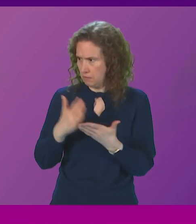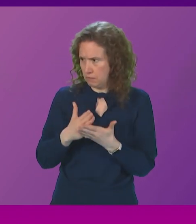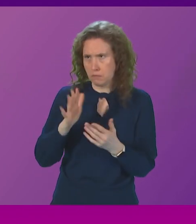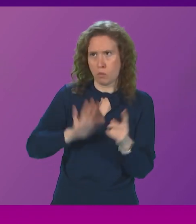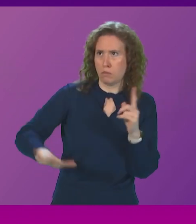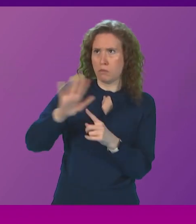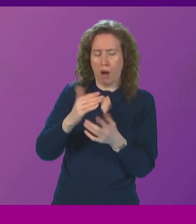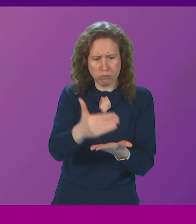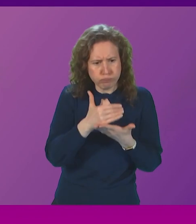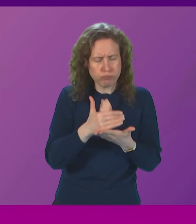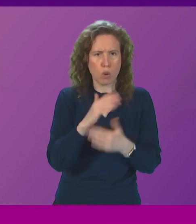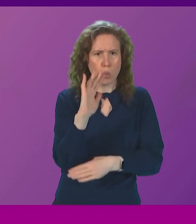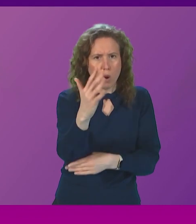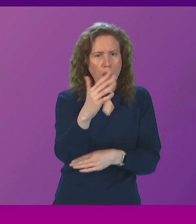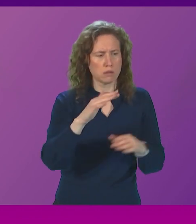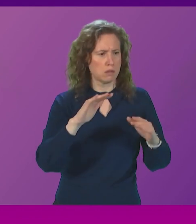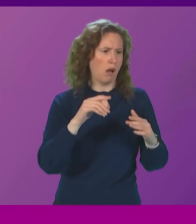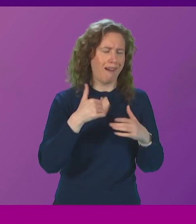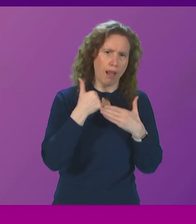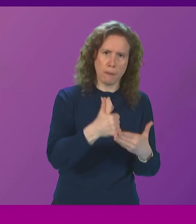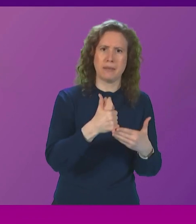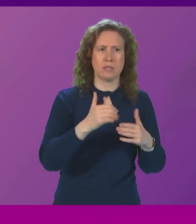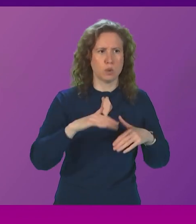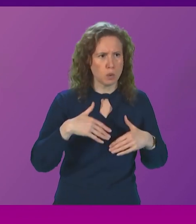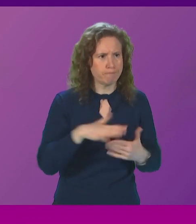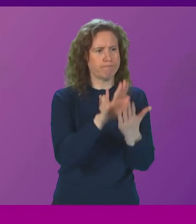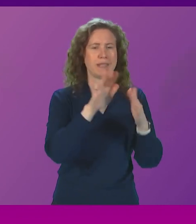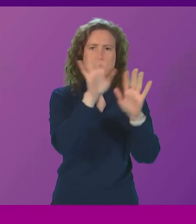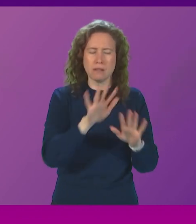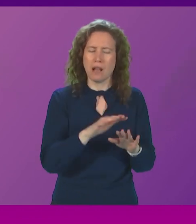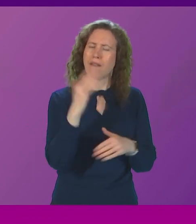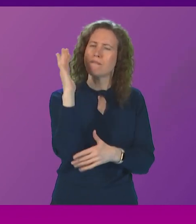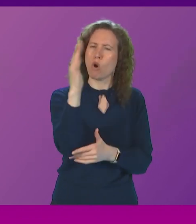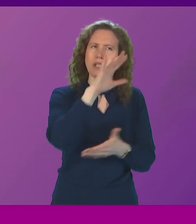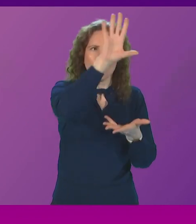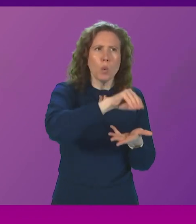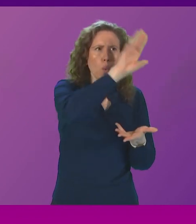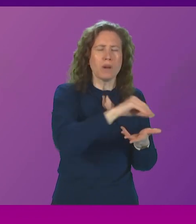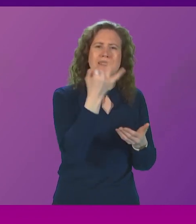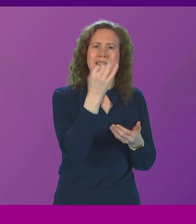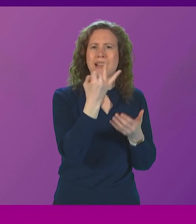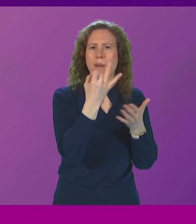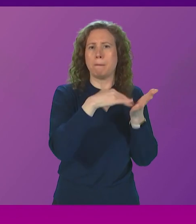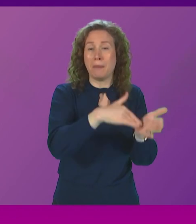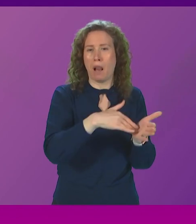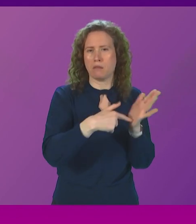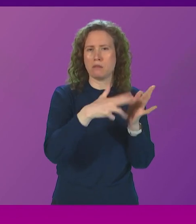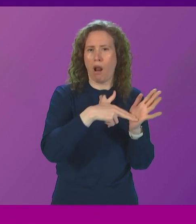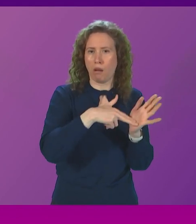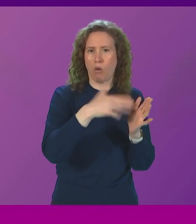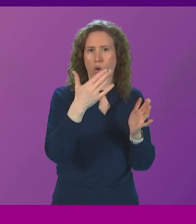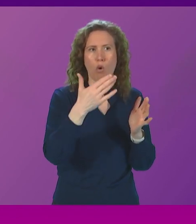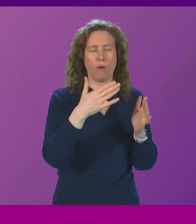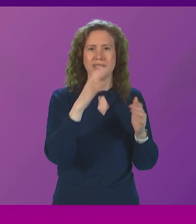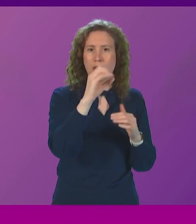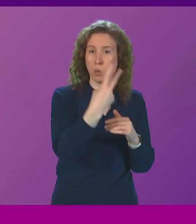woodlands and forestry help to tackle climate change Scotland's forests remove over 7 million tonnes of CO2 a year from the atmosphere